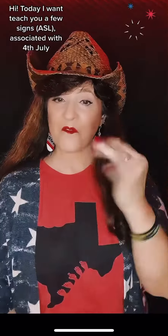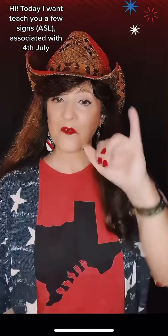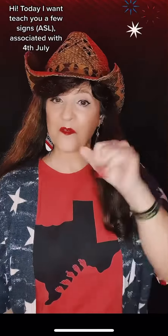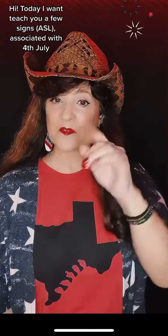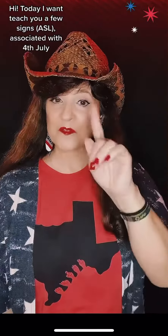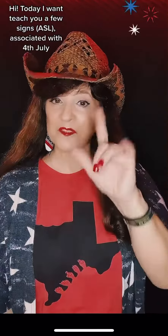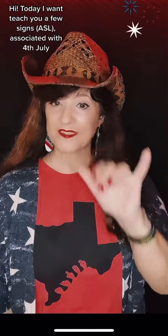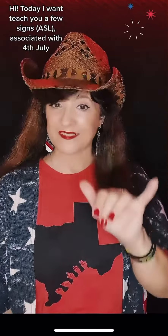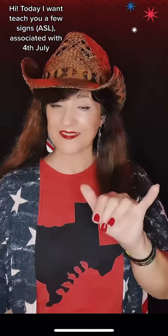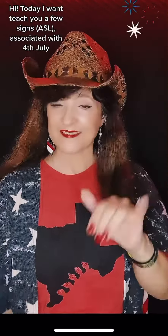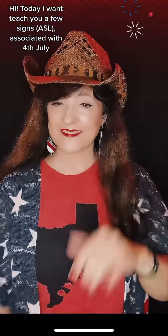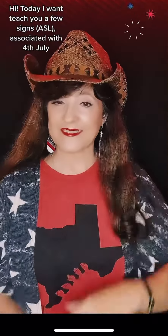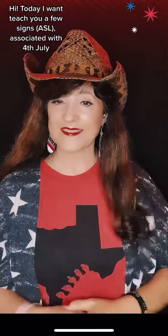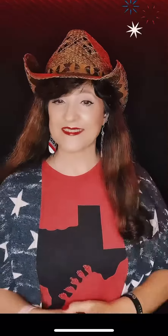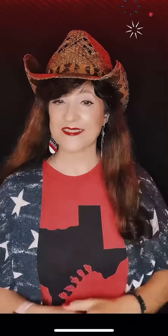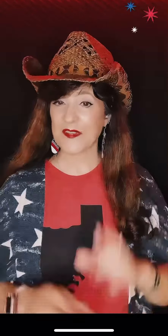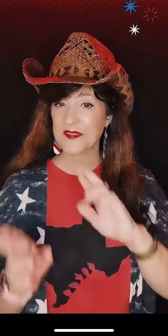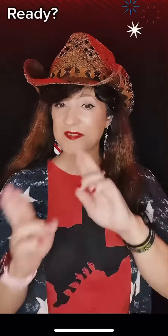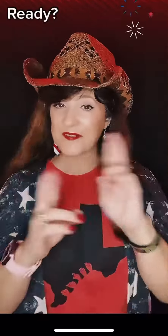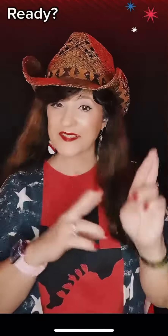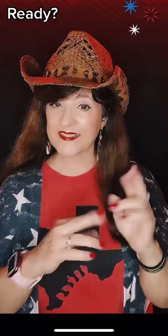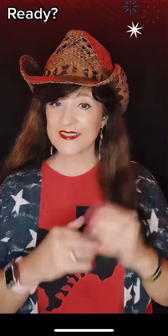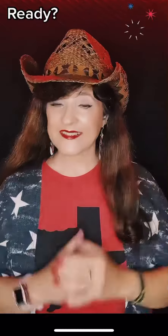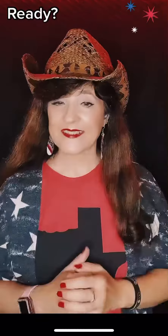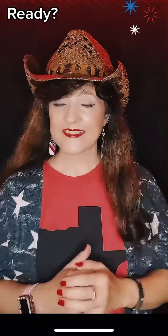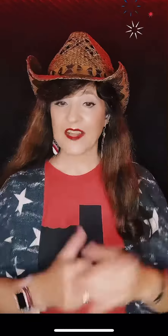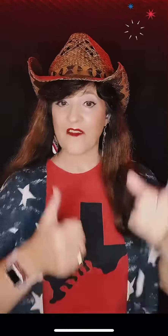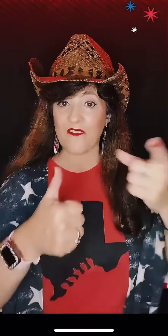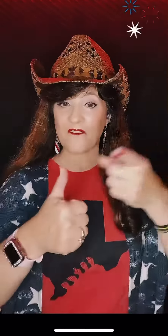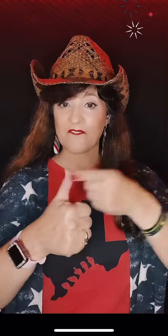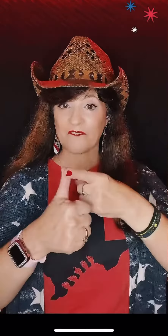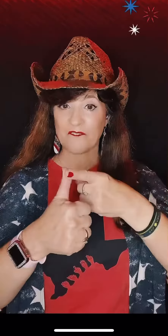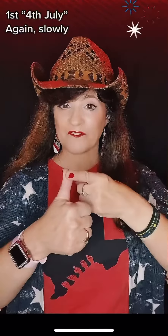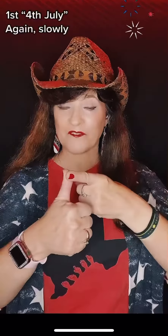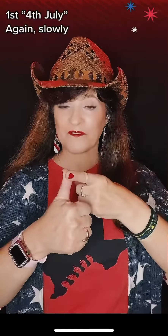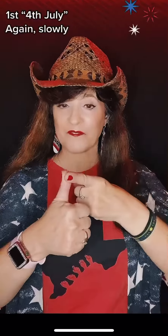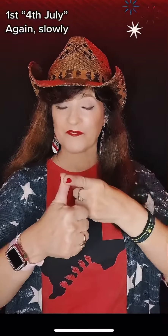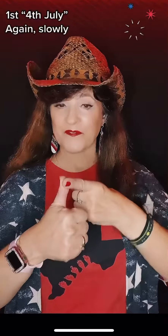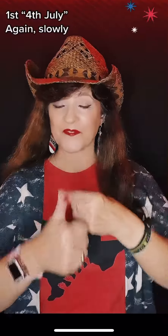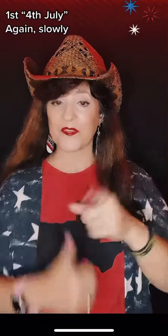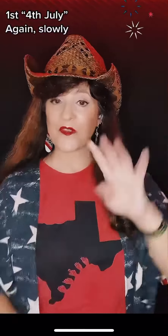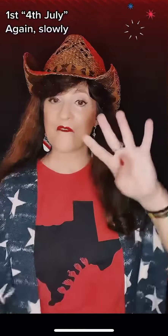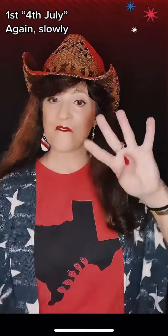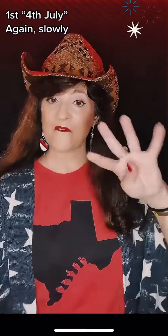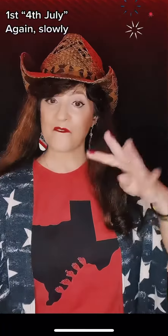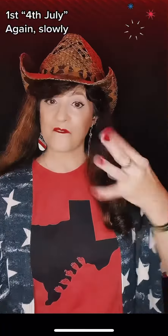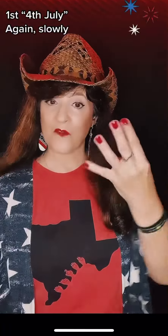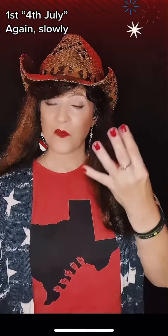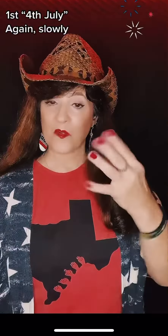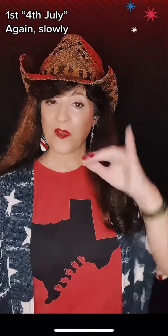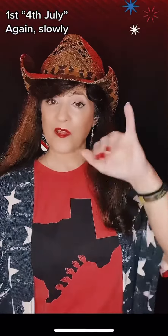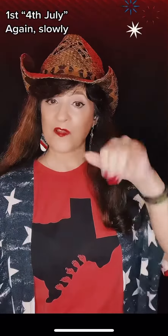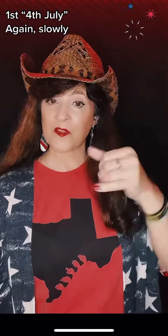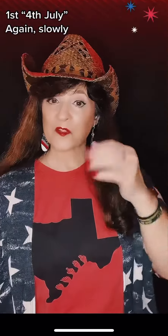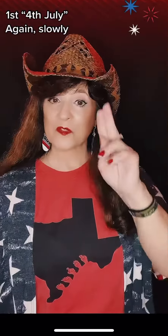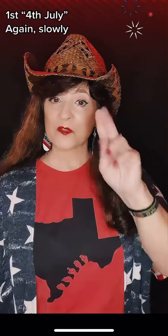I won't forget the men who died, who gave that right to me. And I gladly stand